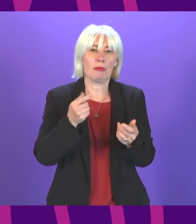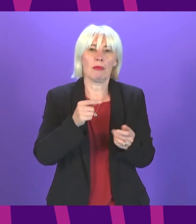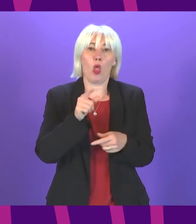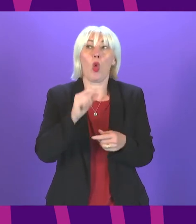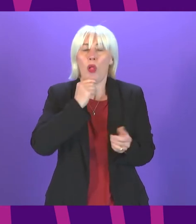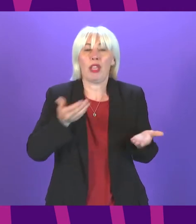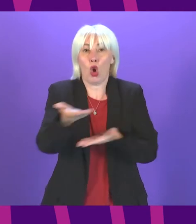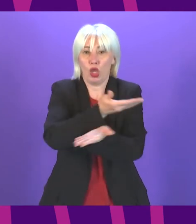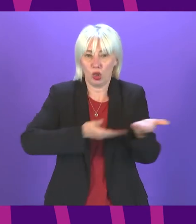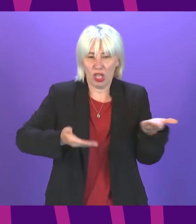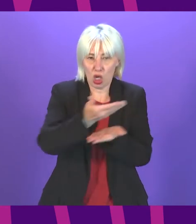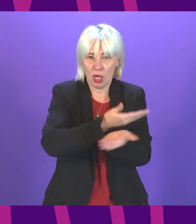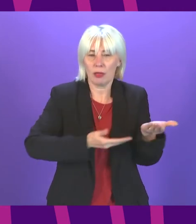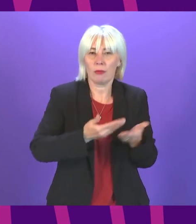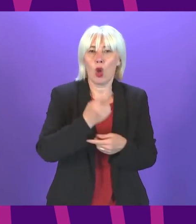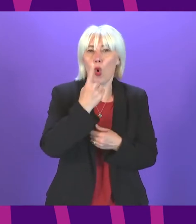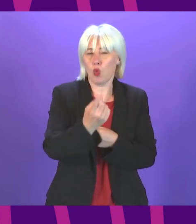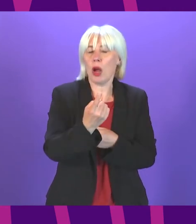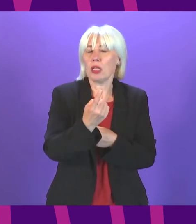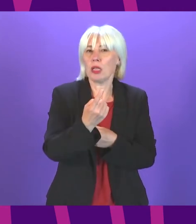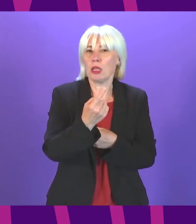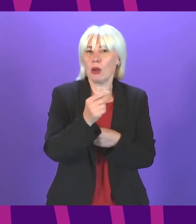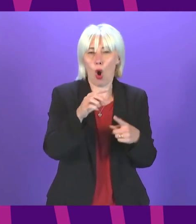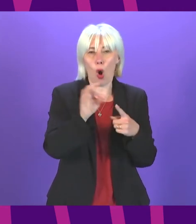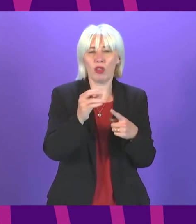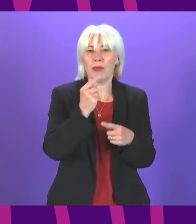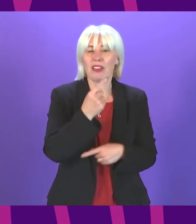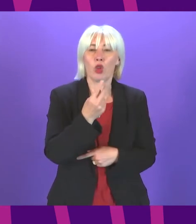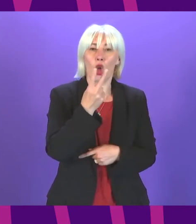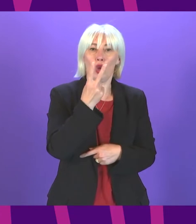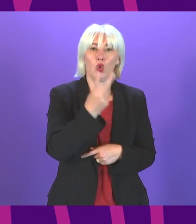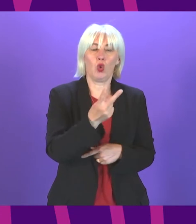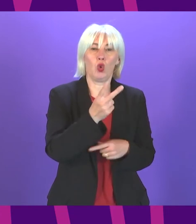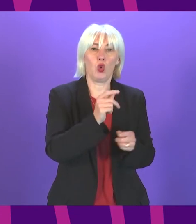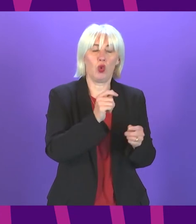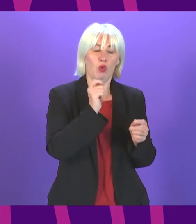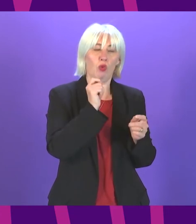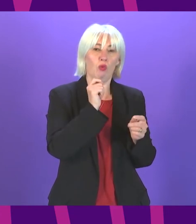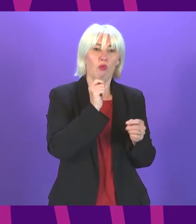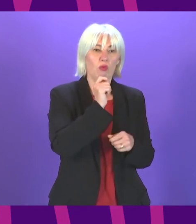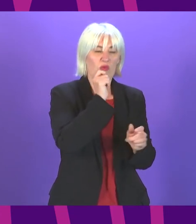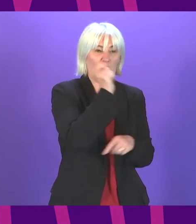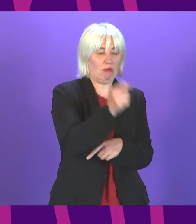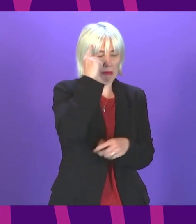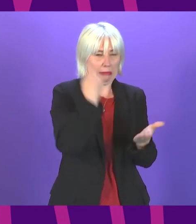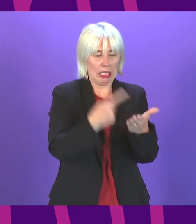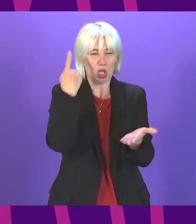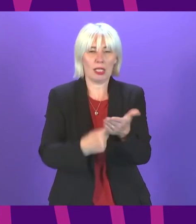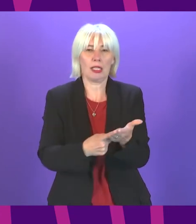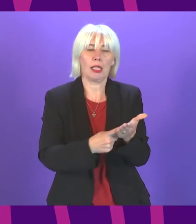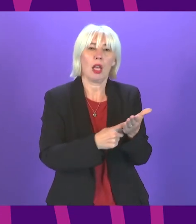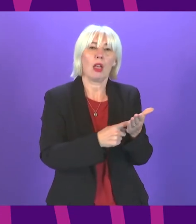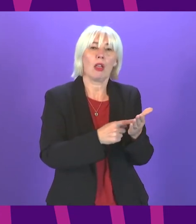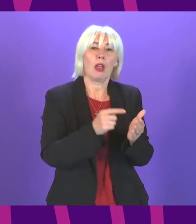one of the options will be having two verdicts which are proven and not proven I welcome the fireworks